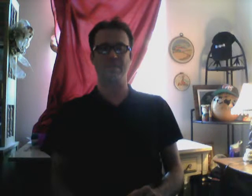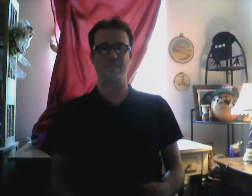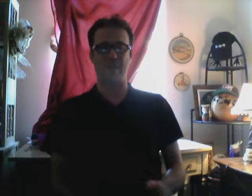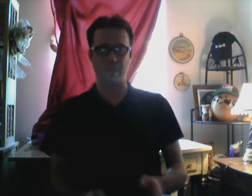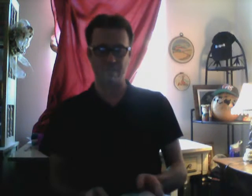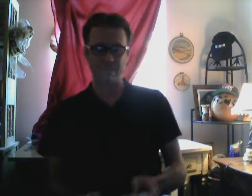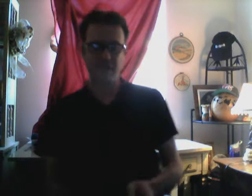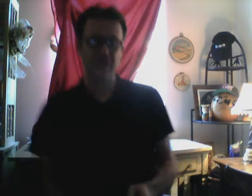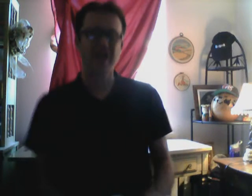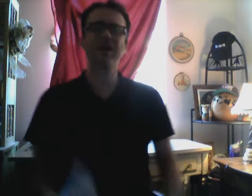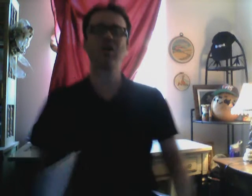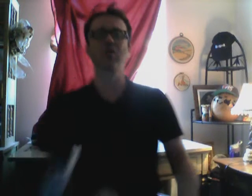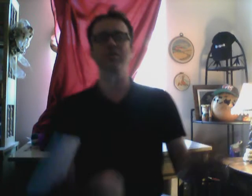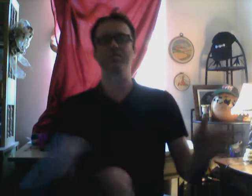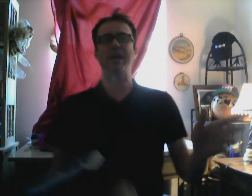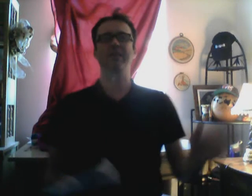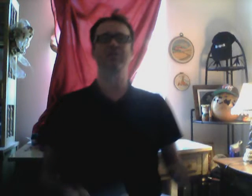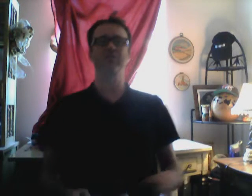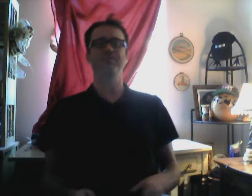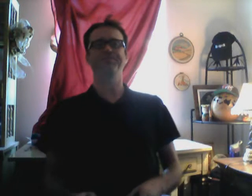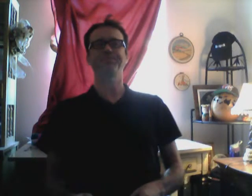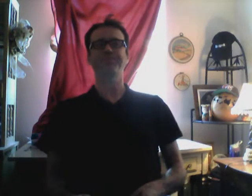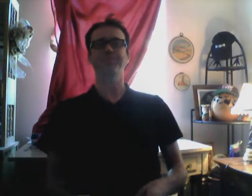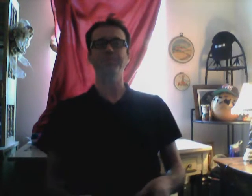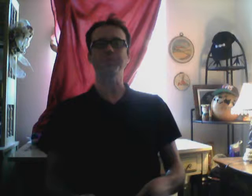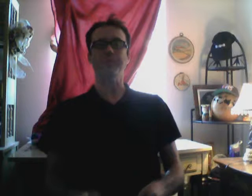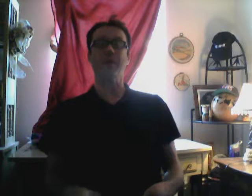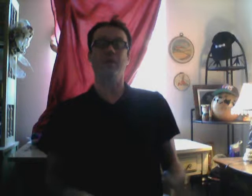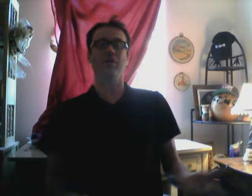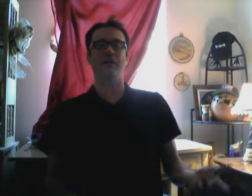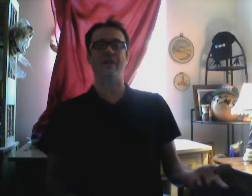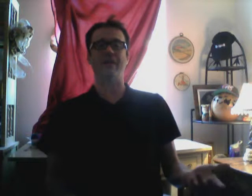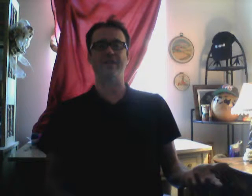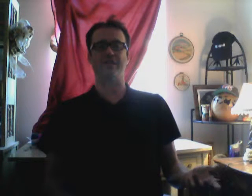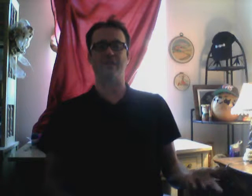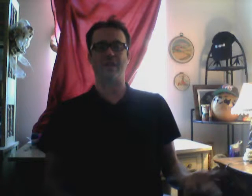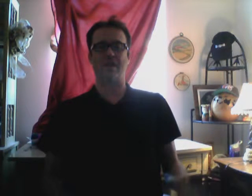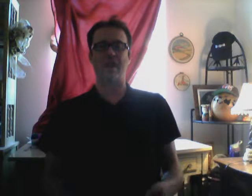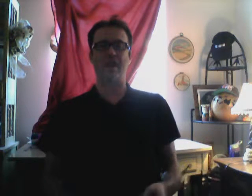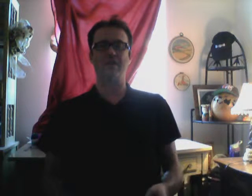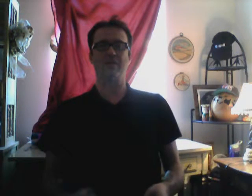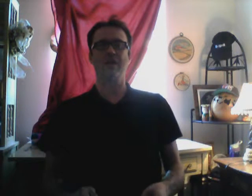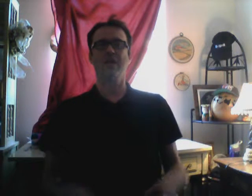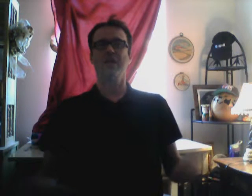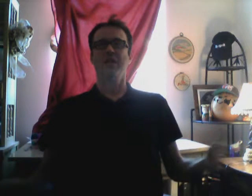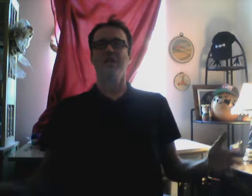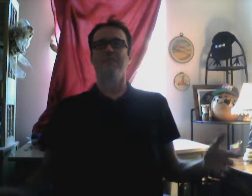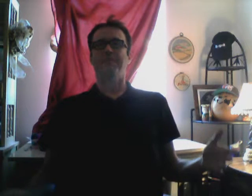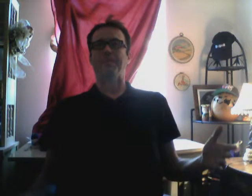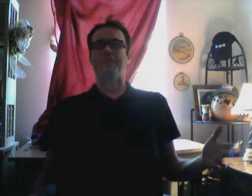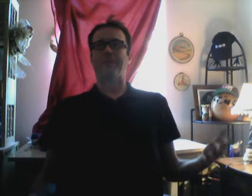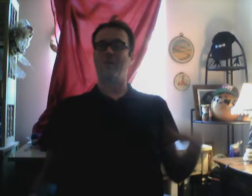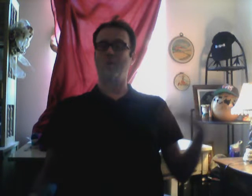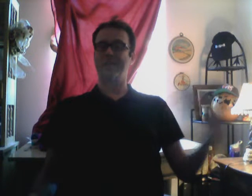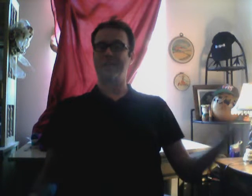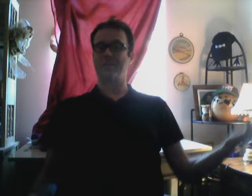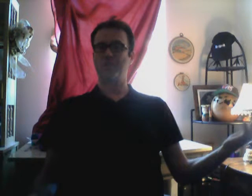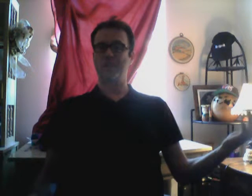my life. And it all goes back to. That really. I had to. I. I've always had to chase.